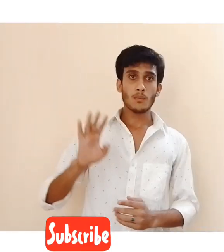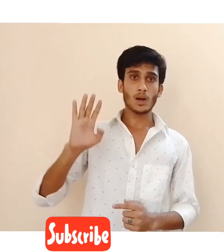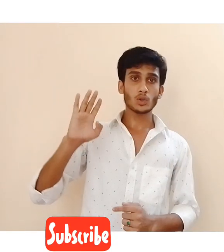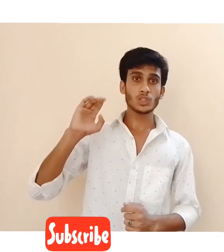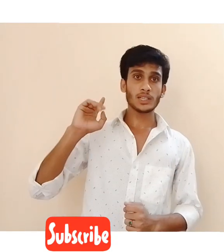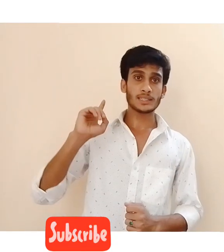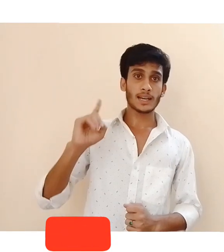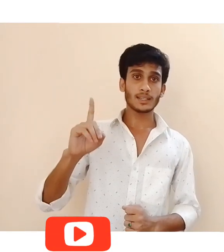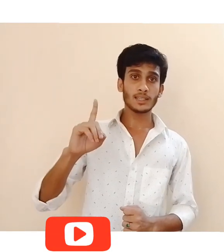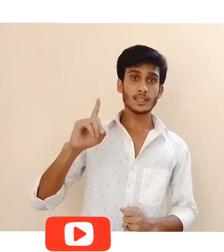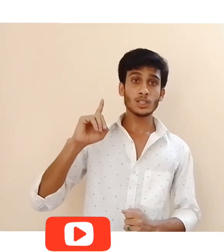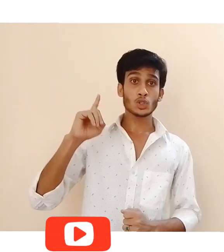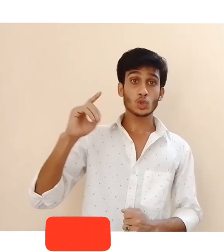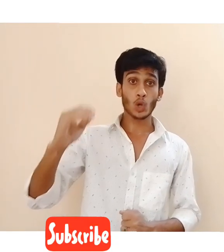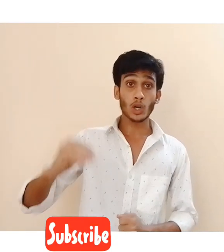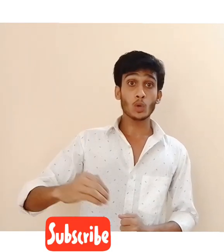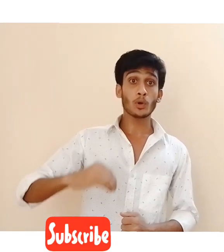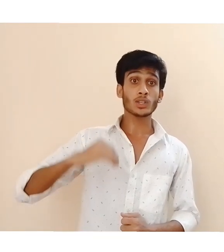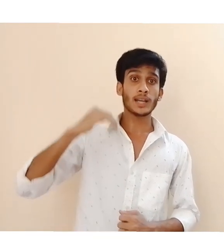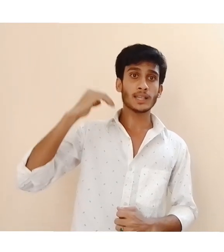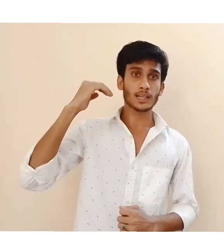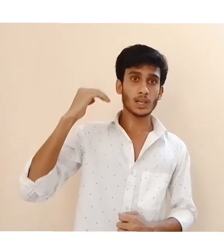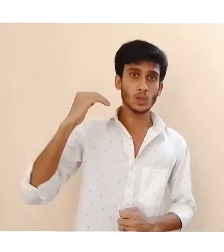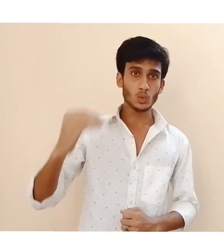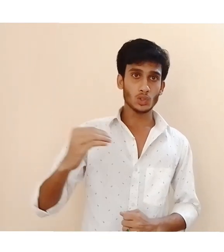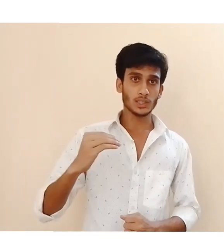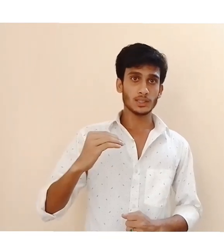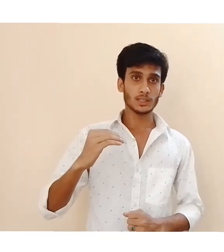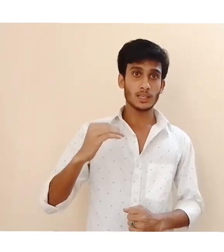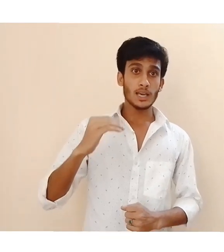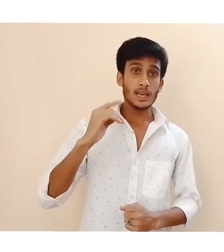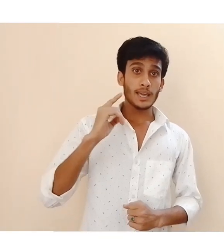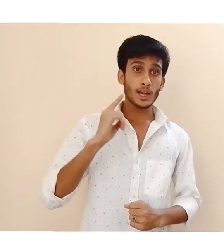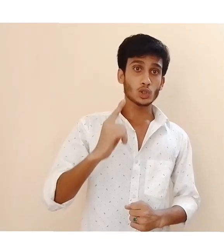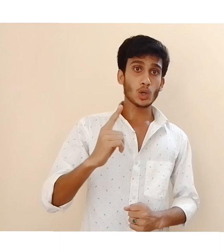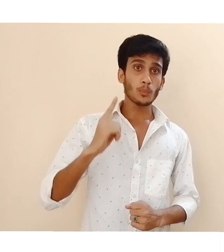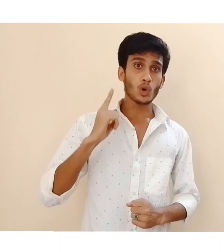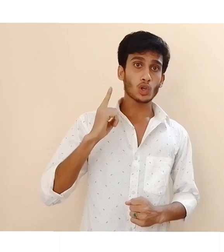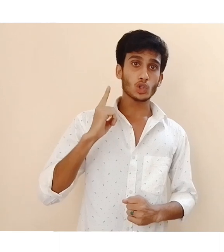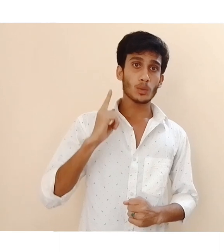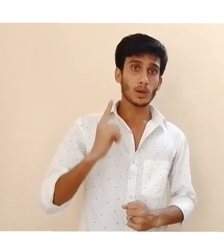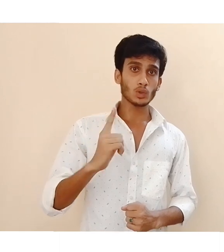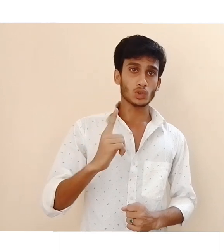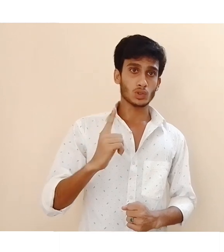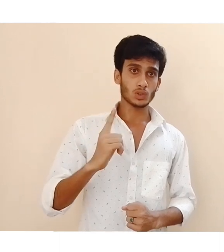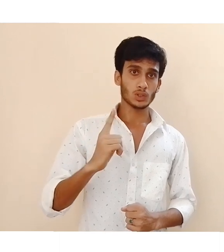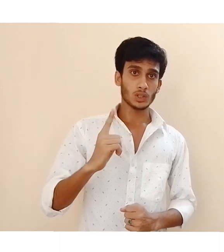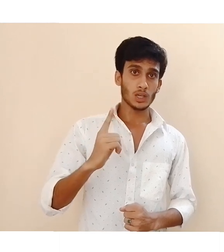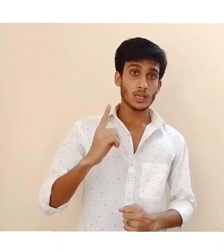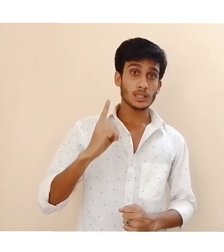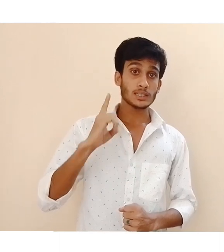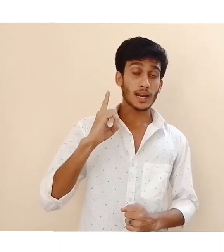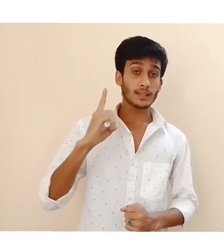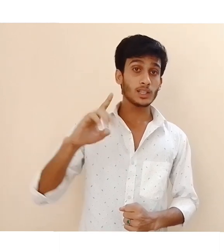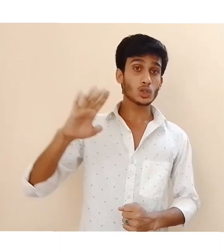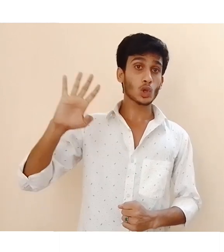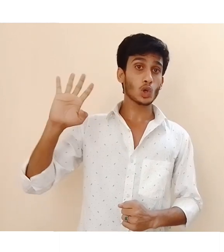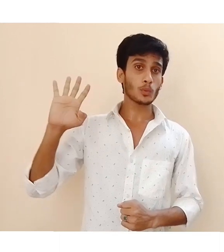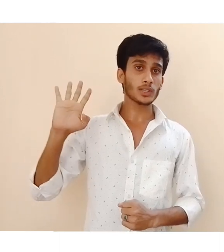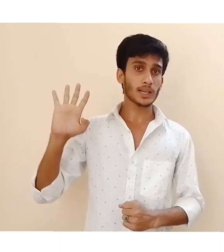Humanity is one of the they me. When the humanists are one of the